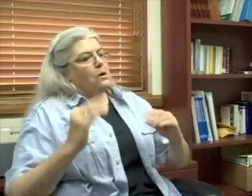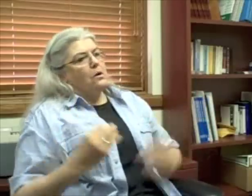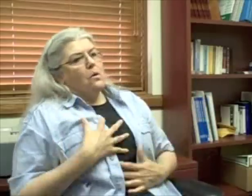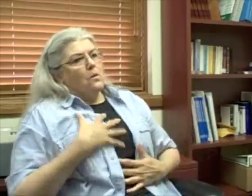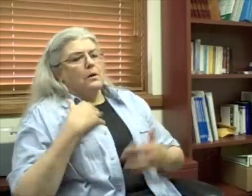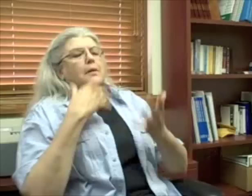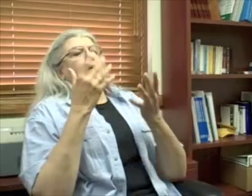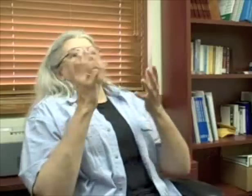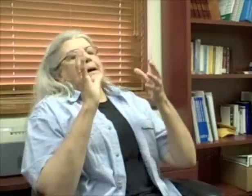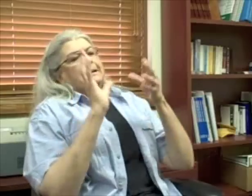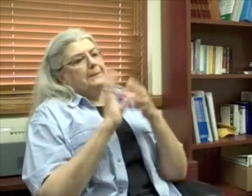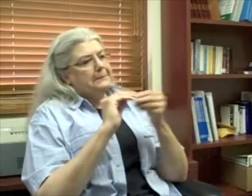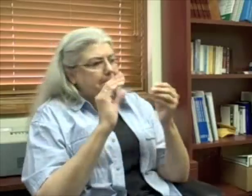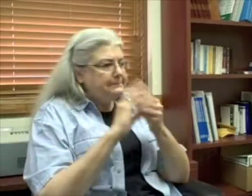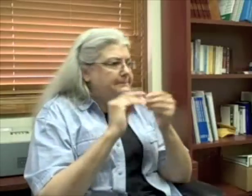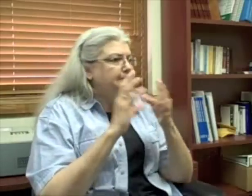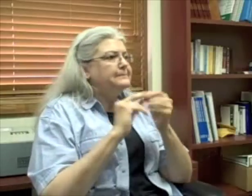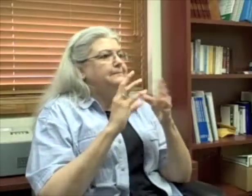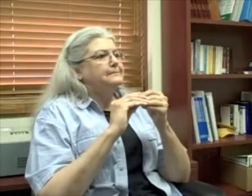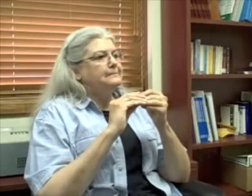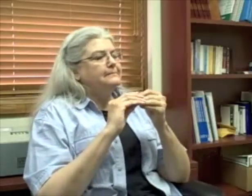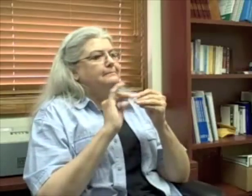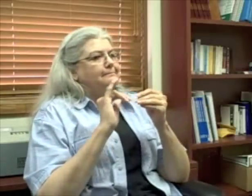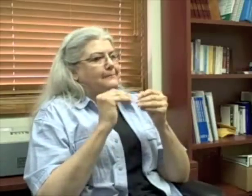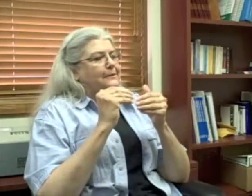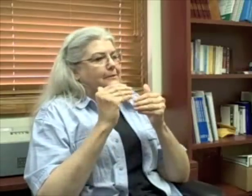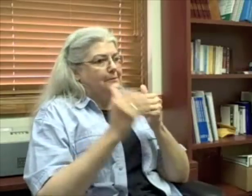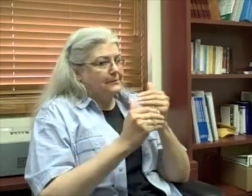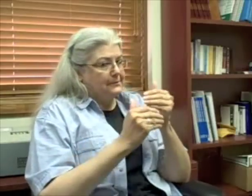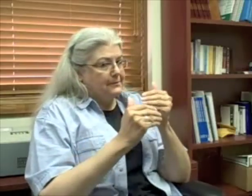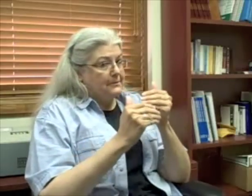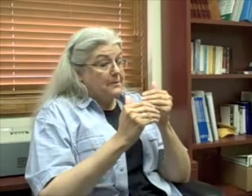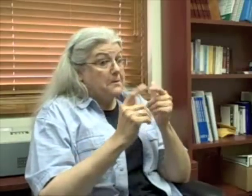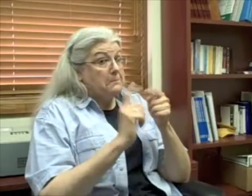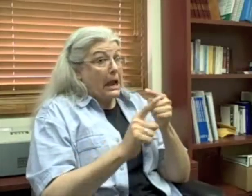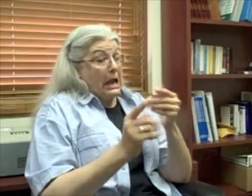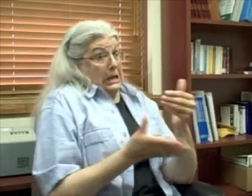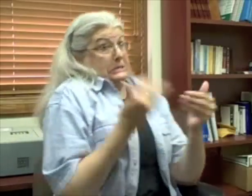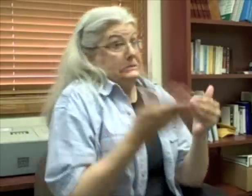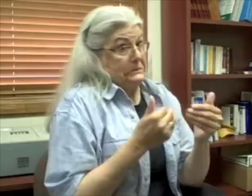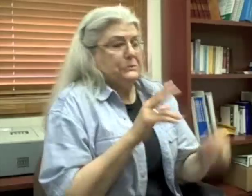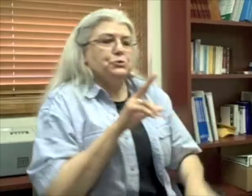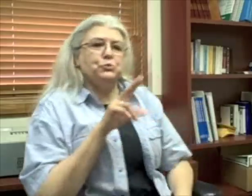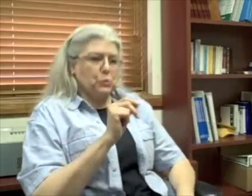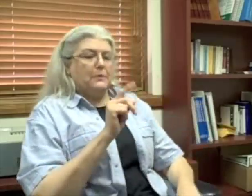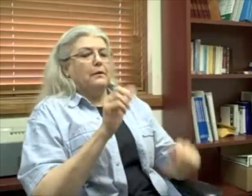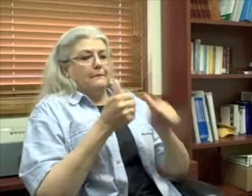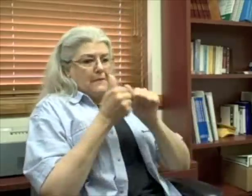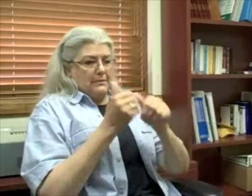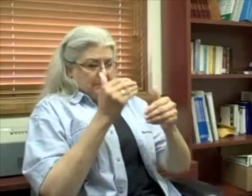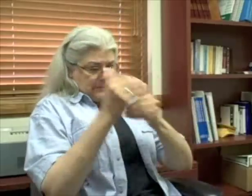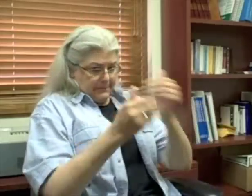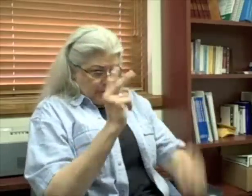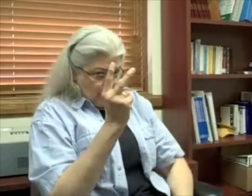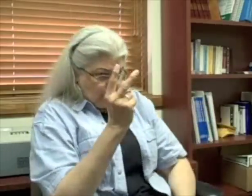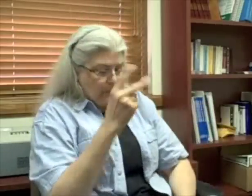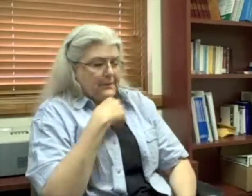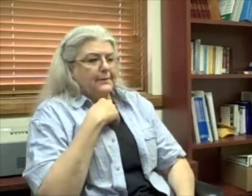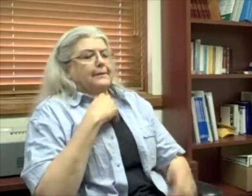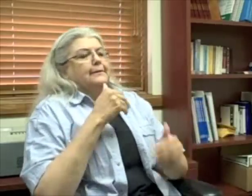My friend was so relieved. It wasn't easy for me. Then I went on to step two, step